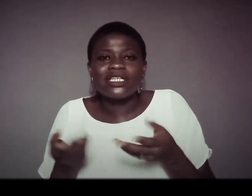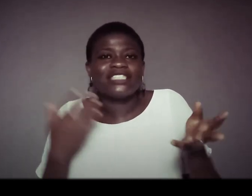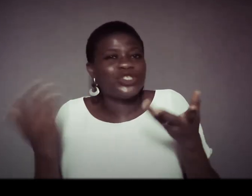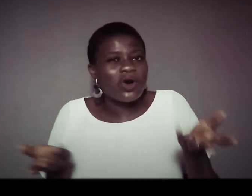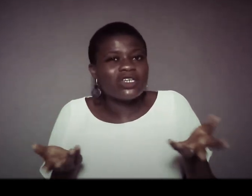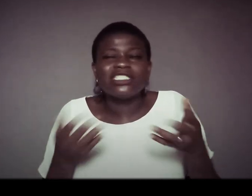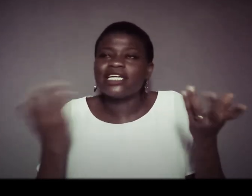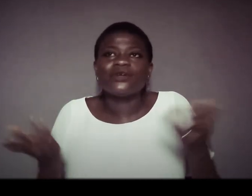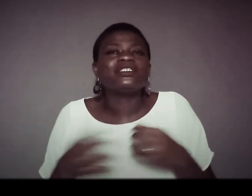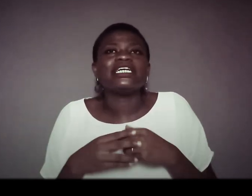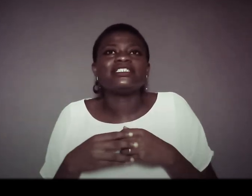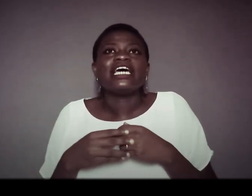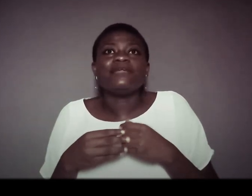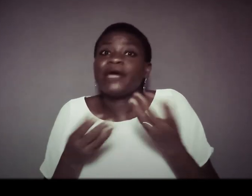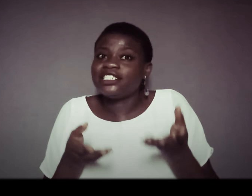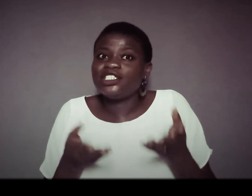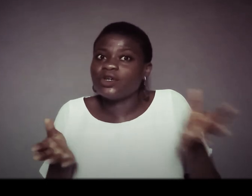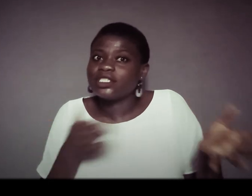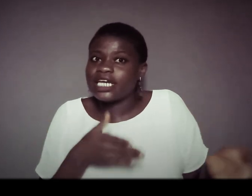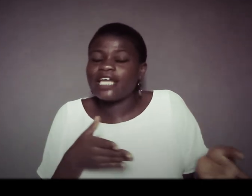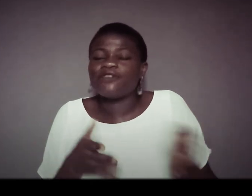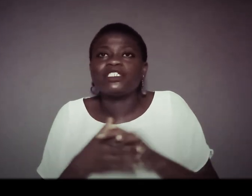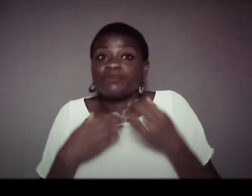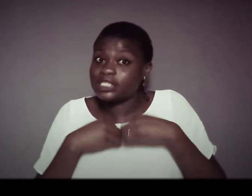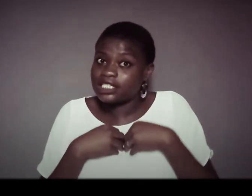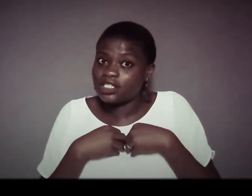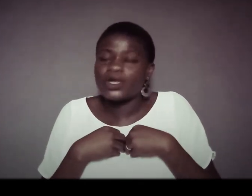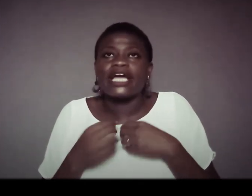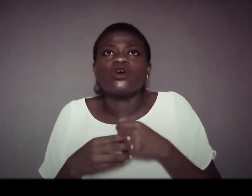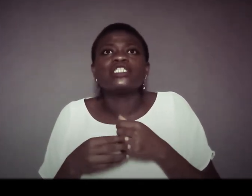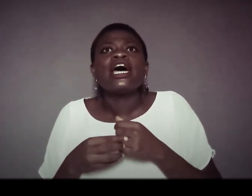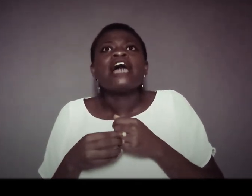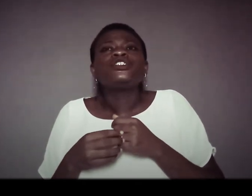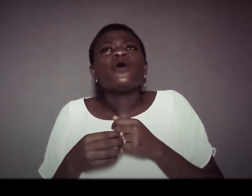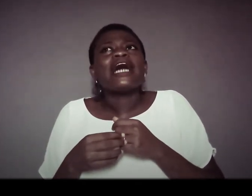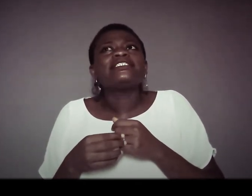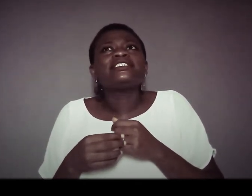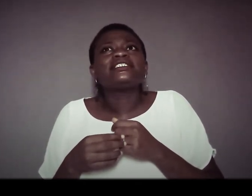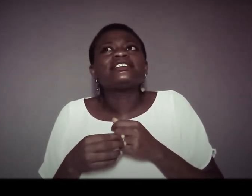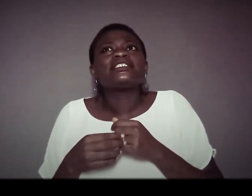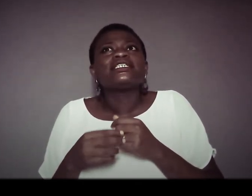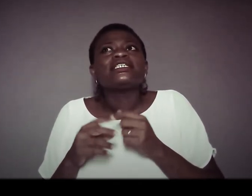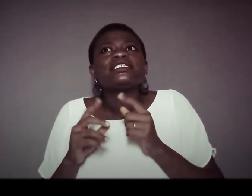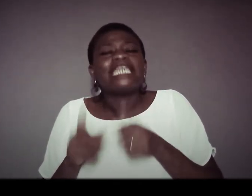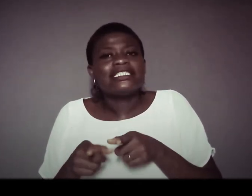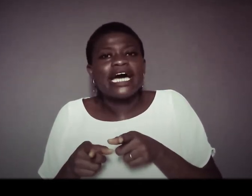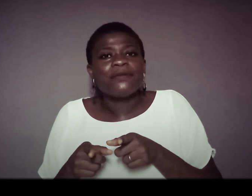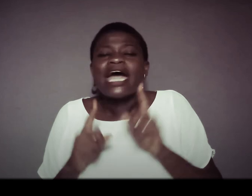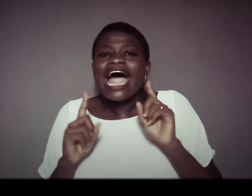that george and all that depending on the kind of person but that is what i got so at that time i